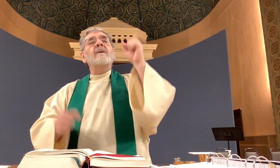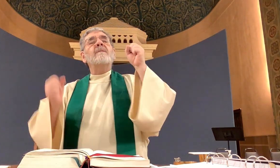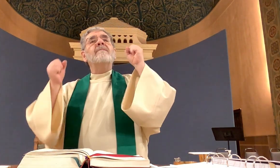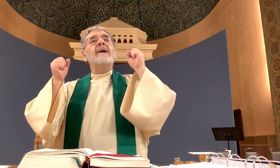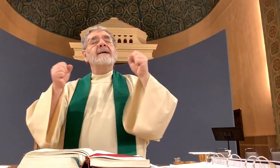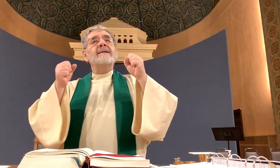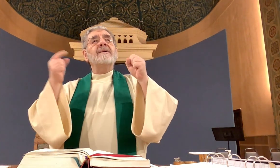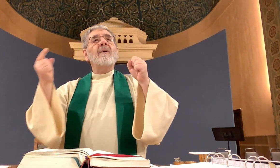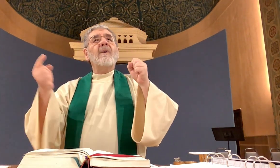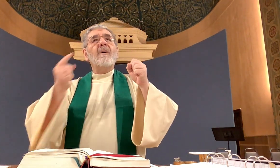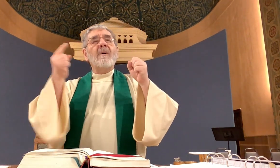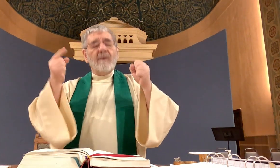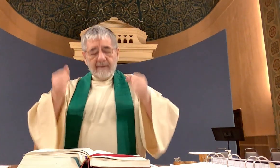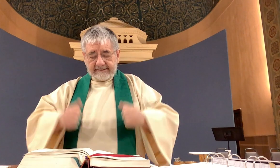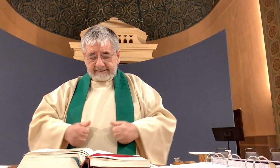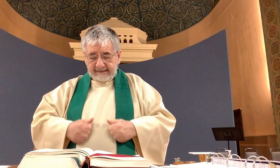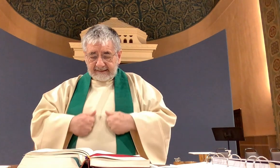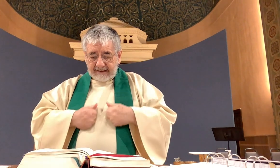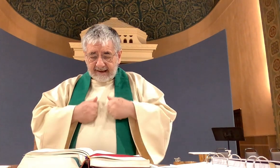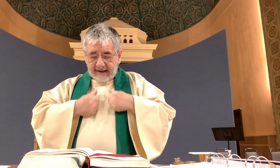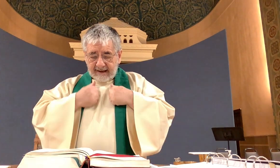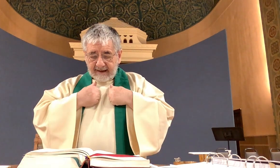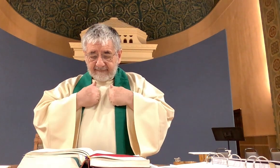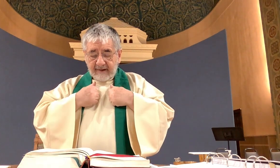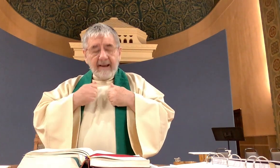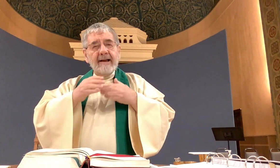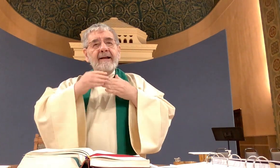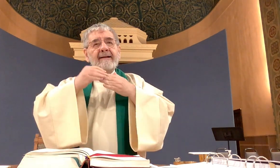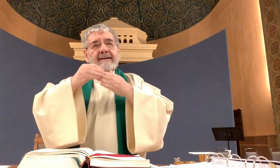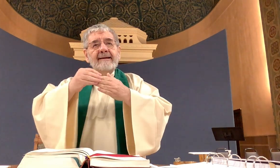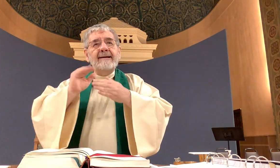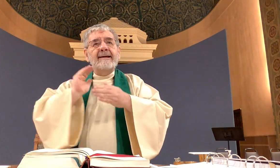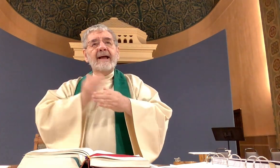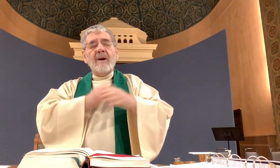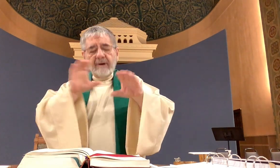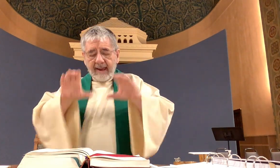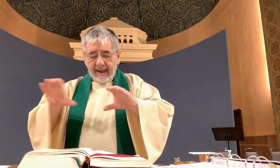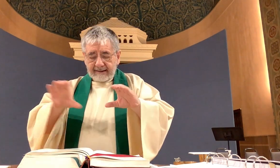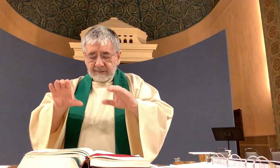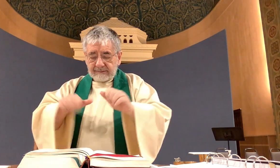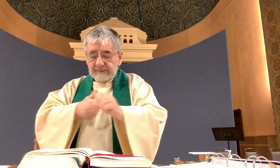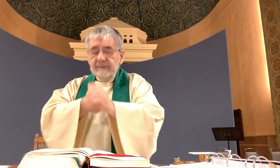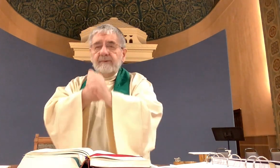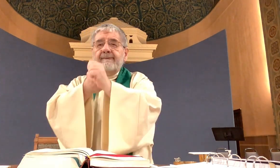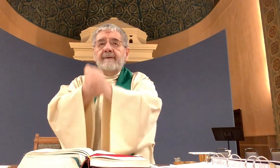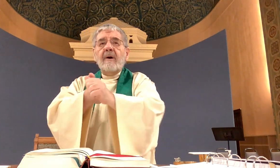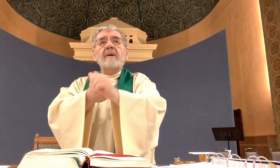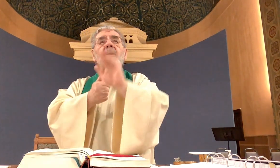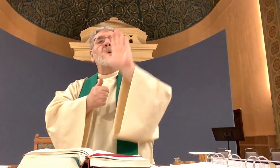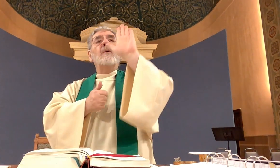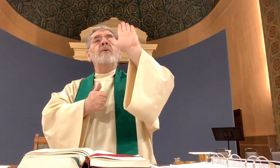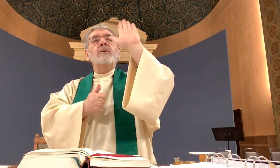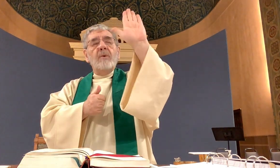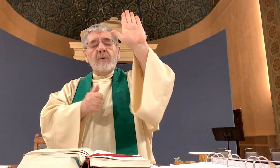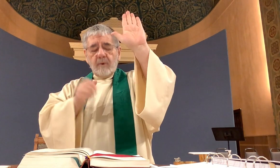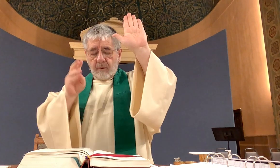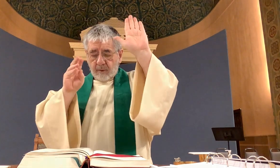Almighty, ever-living God, direct our actions according to your good